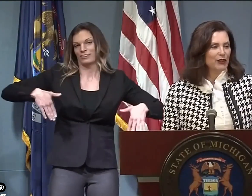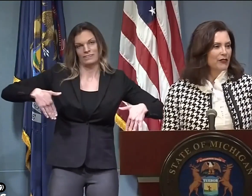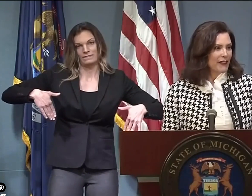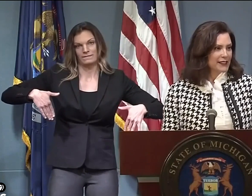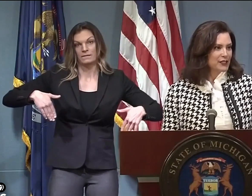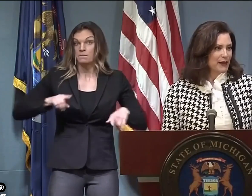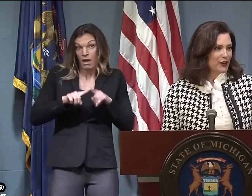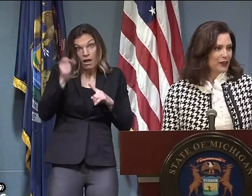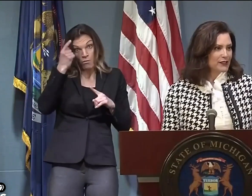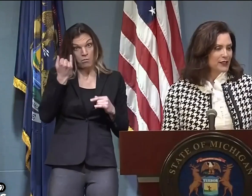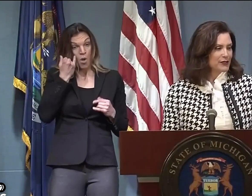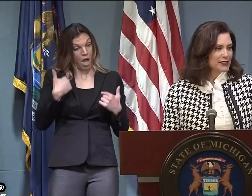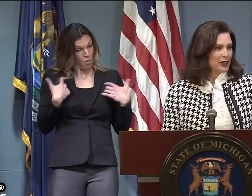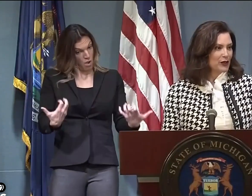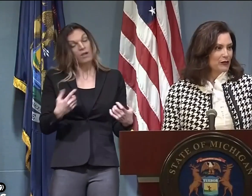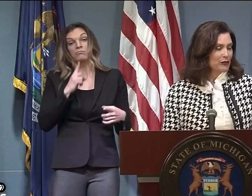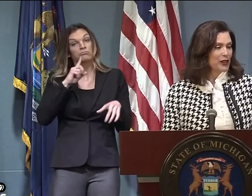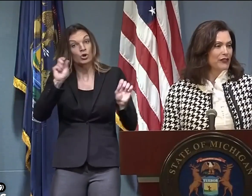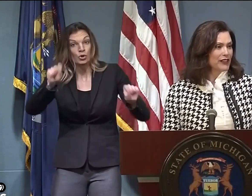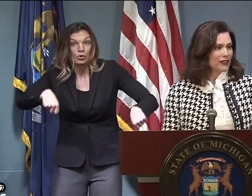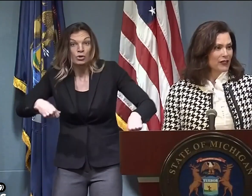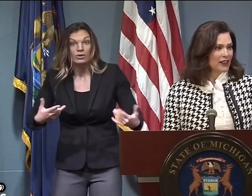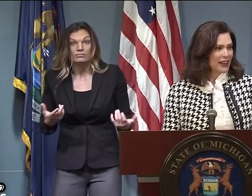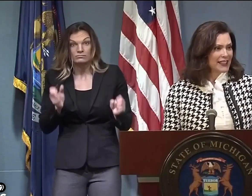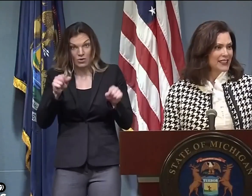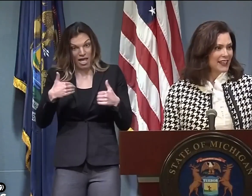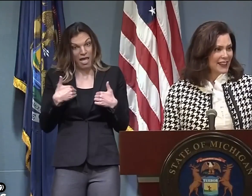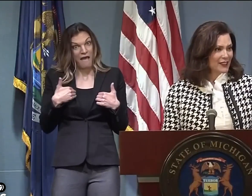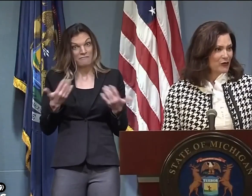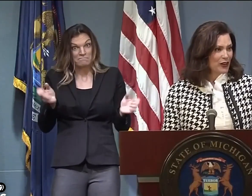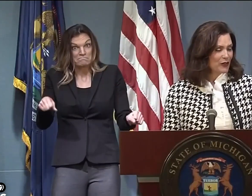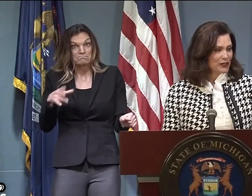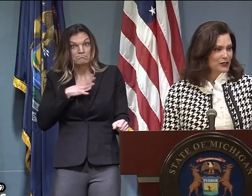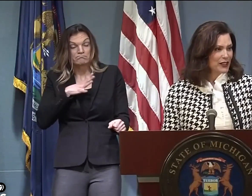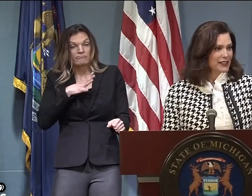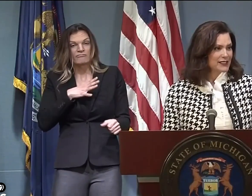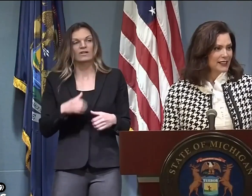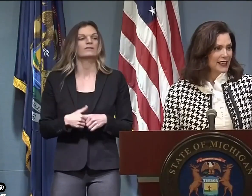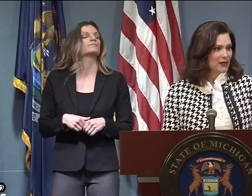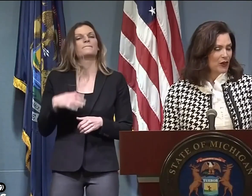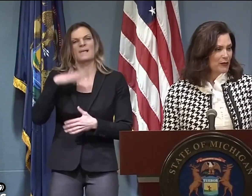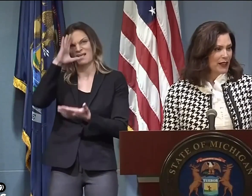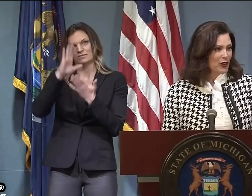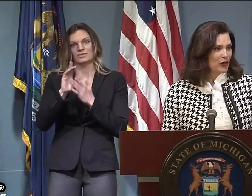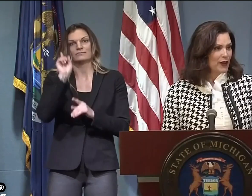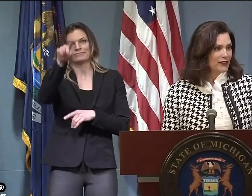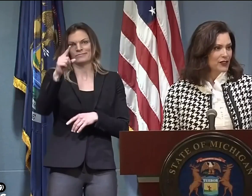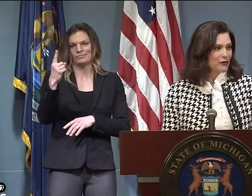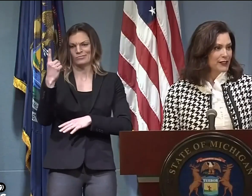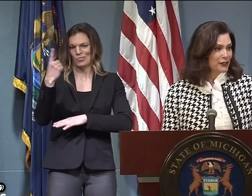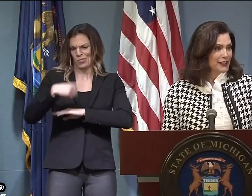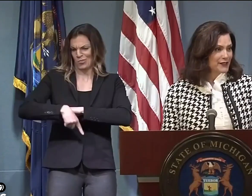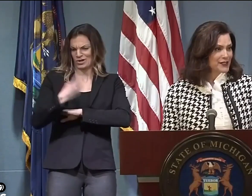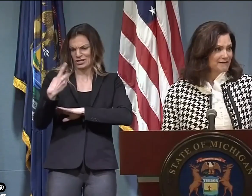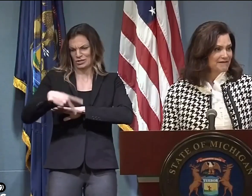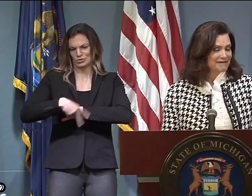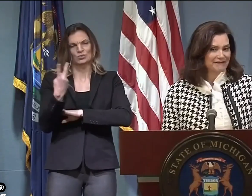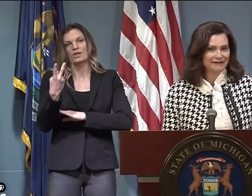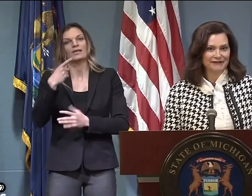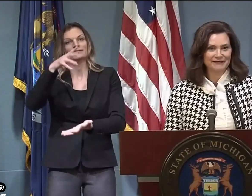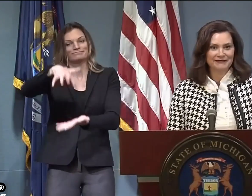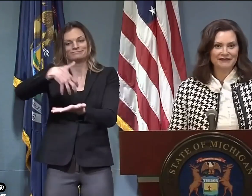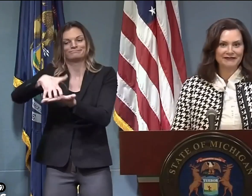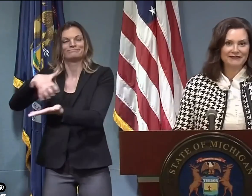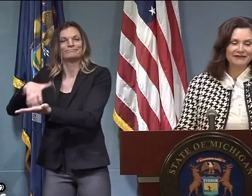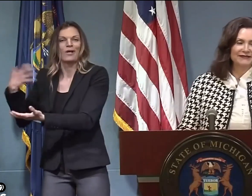been permitted if we had. But the fact of the matter is, he was there briefly for a night, I think, one or two nights, and came right